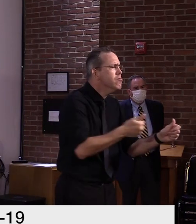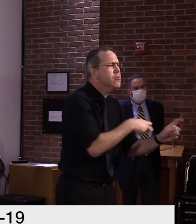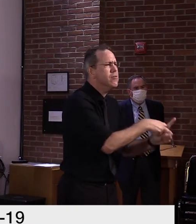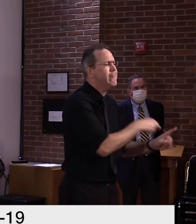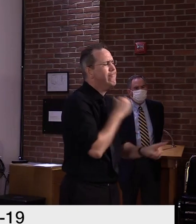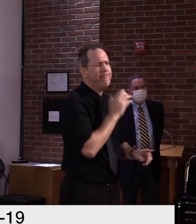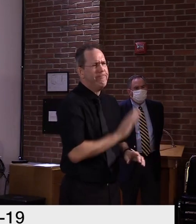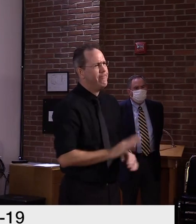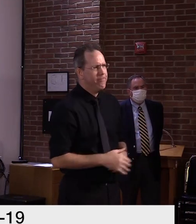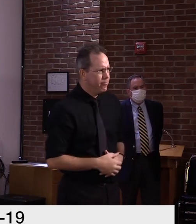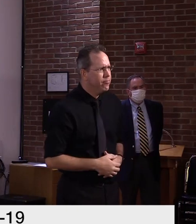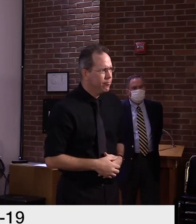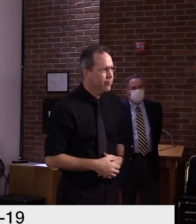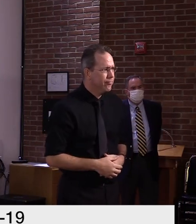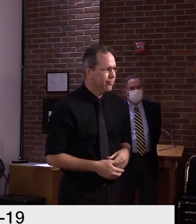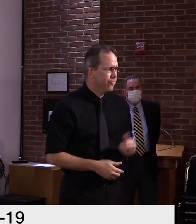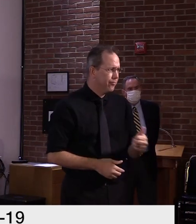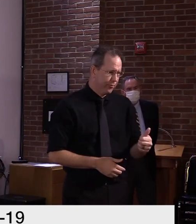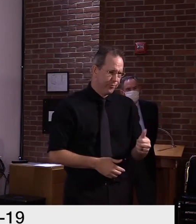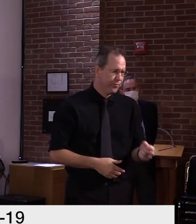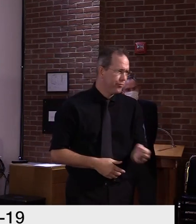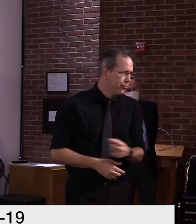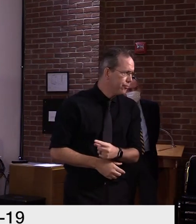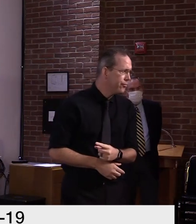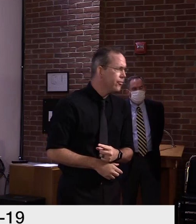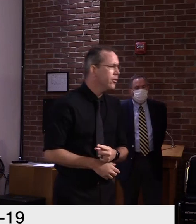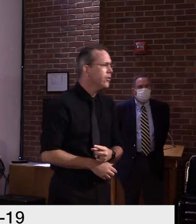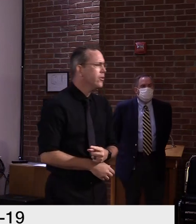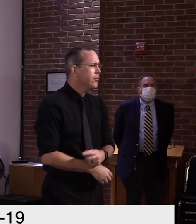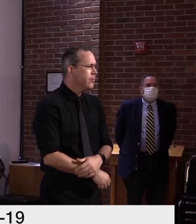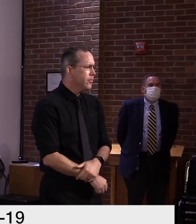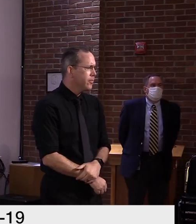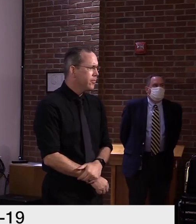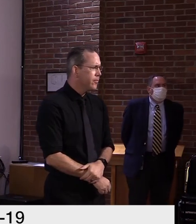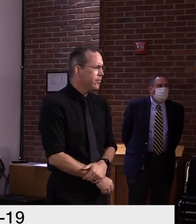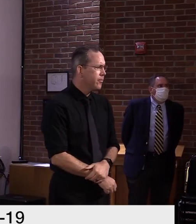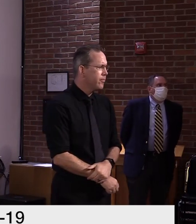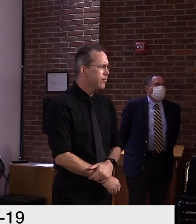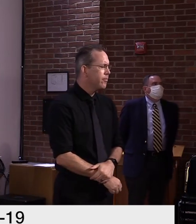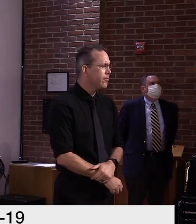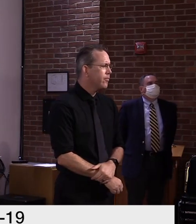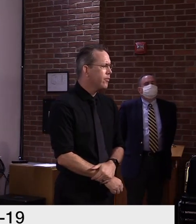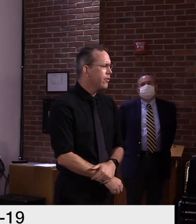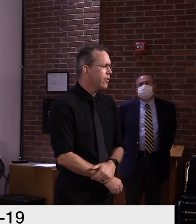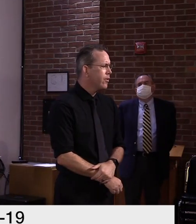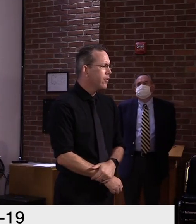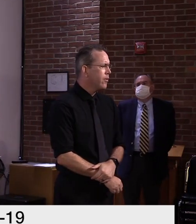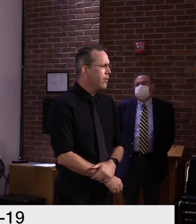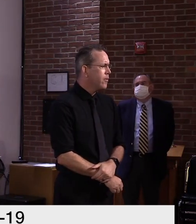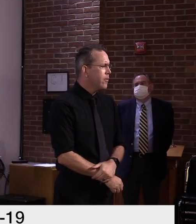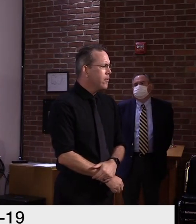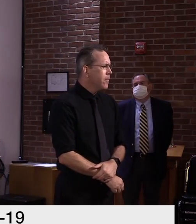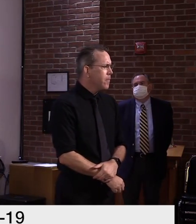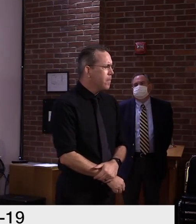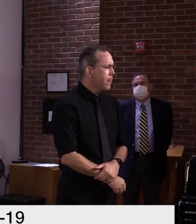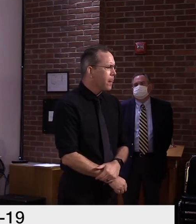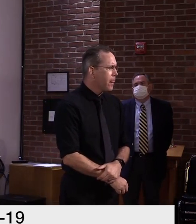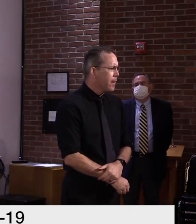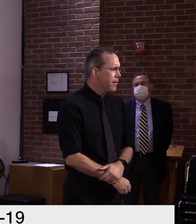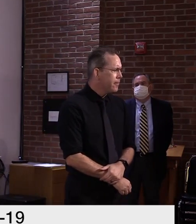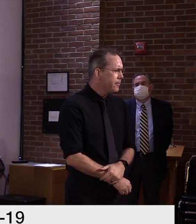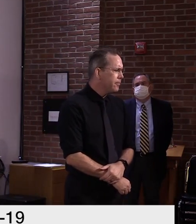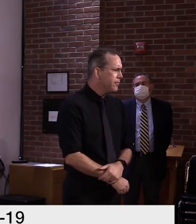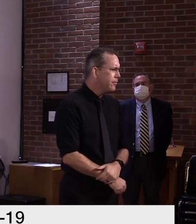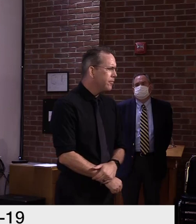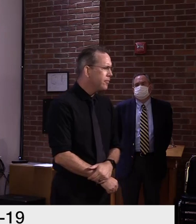It would seem that in the Hinesburg case, I don't know how much you guys did on that one of the rough city police that there would